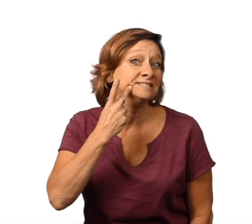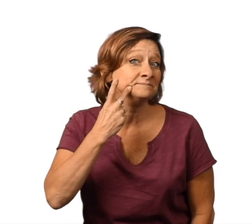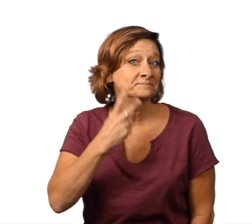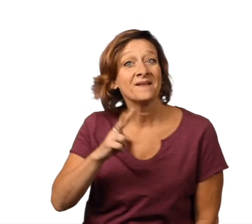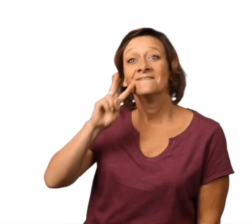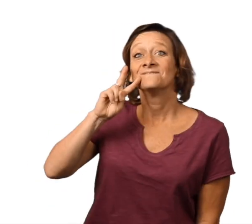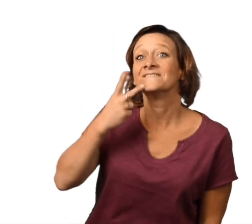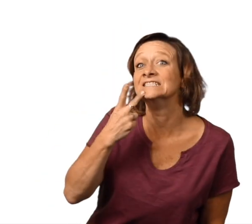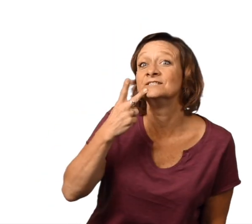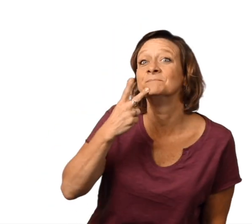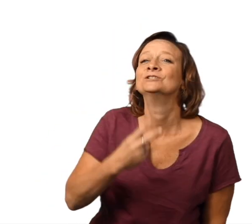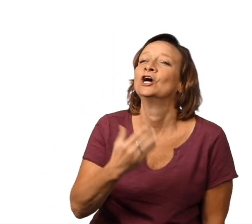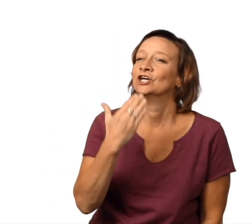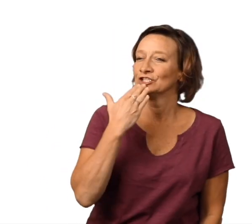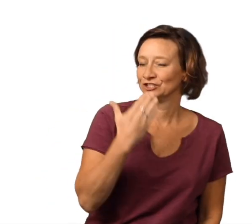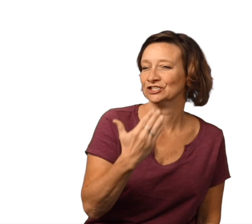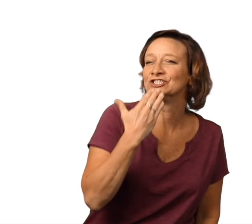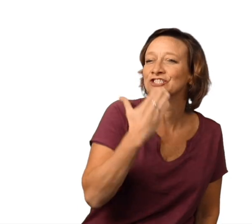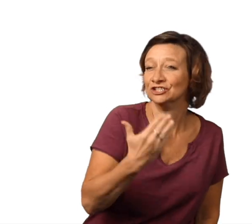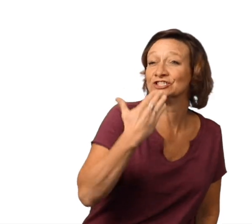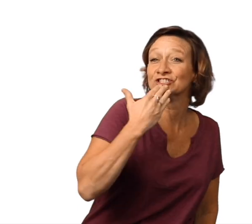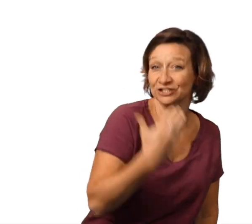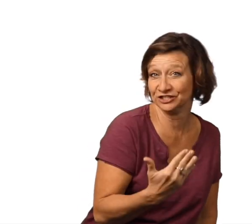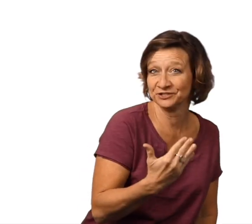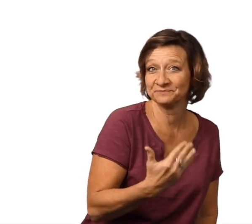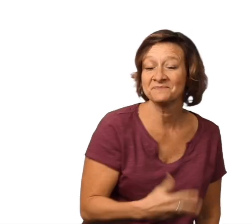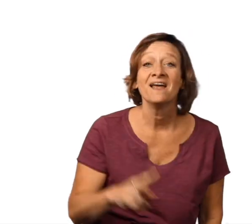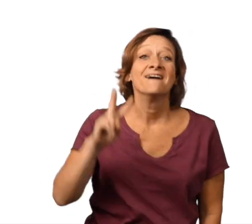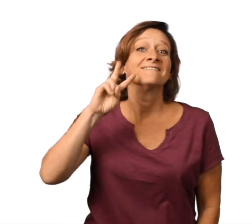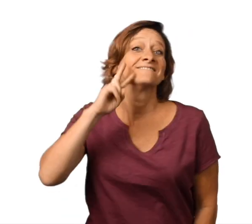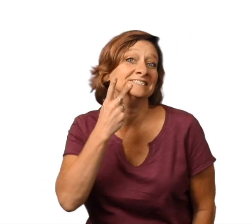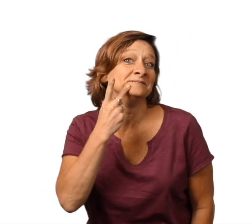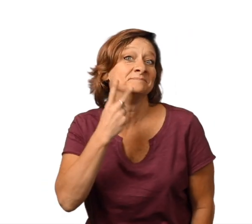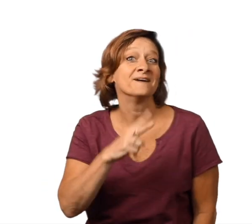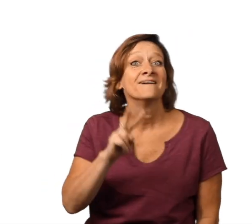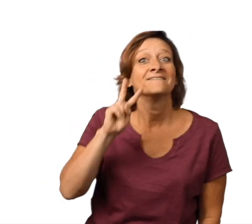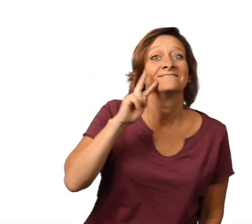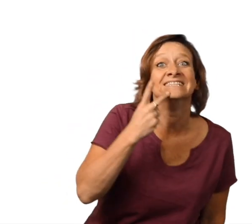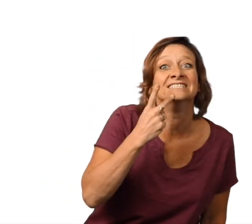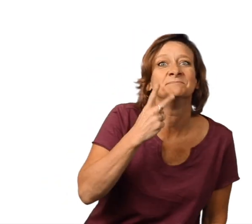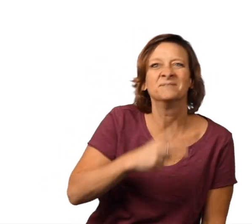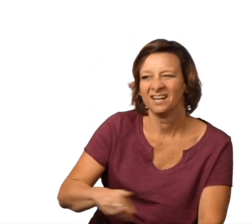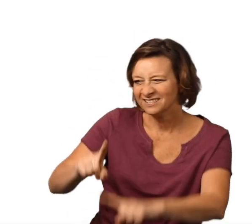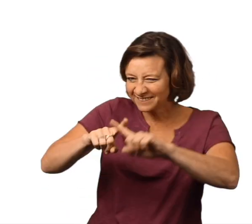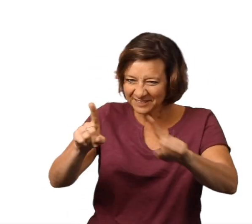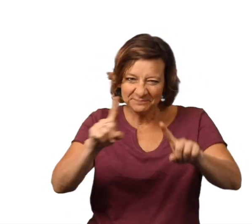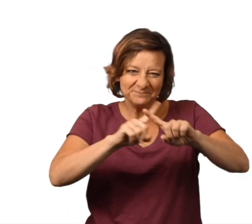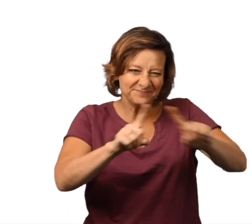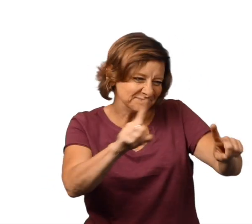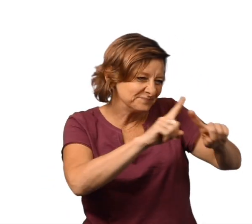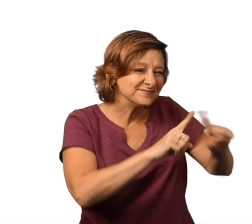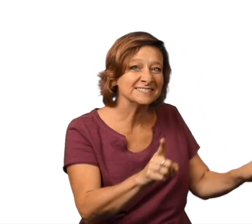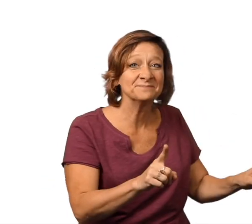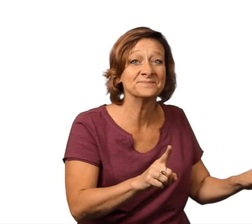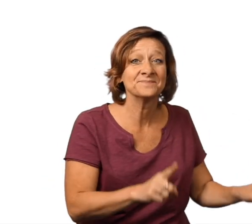Vegetables, vegetables. Good, good, good. Vegetables, vegetables. Different, different, different.